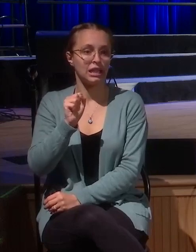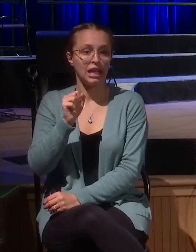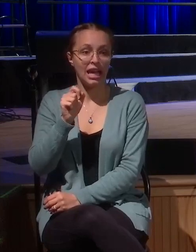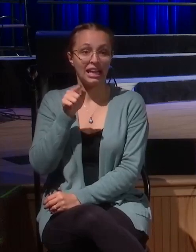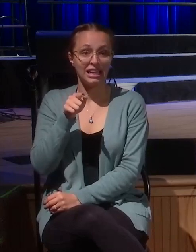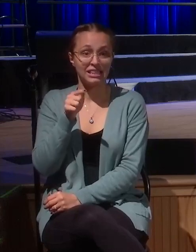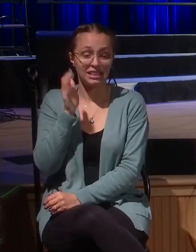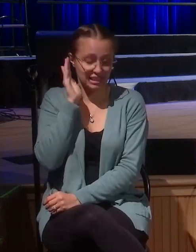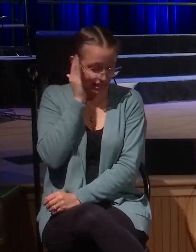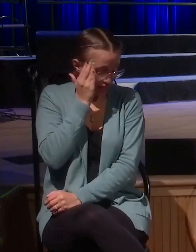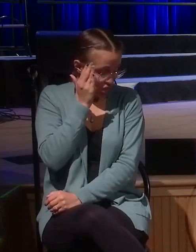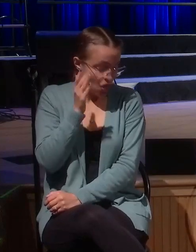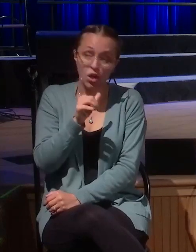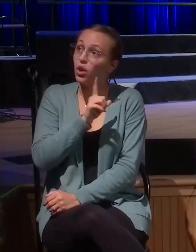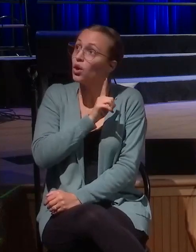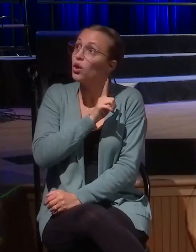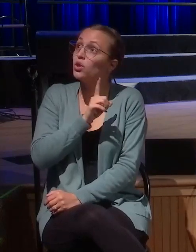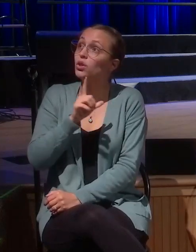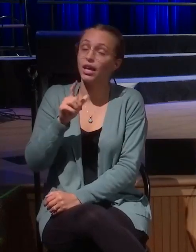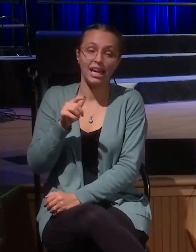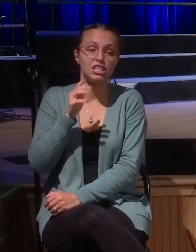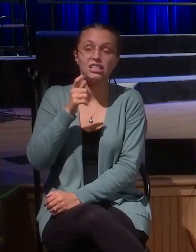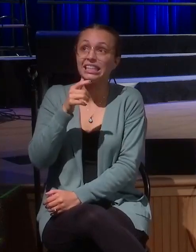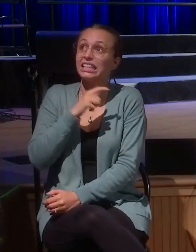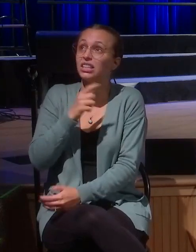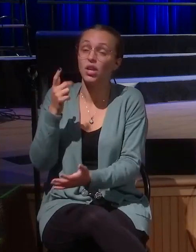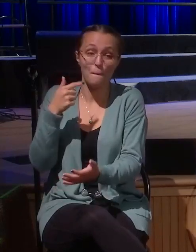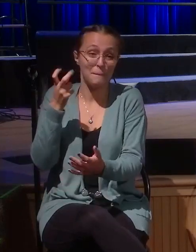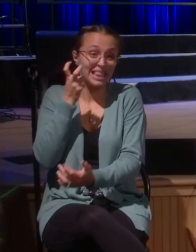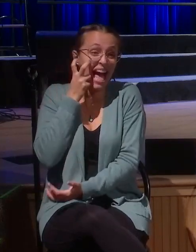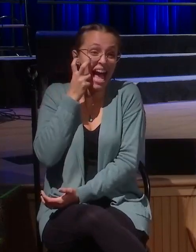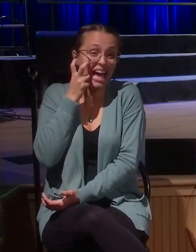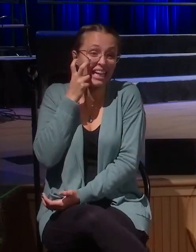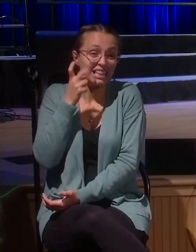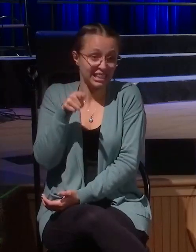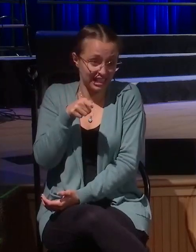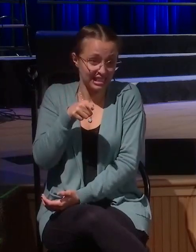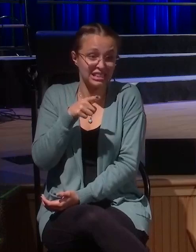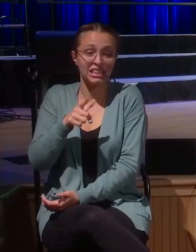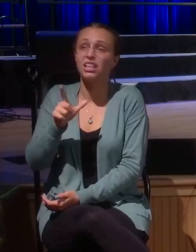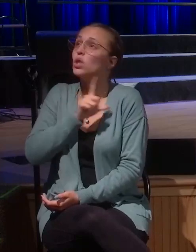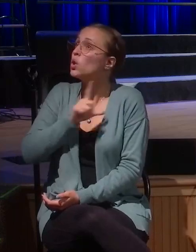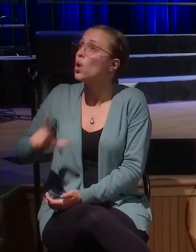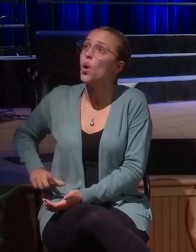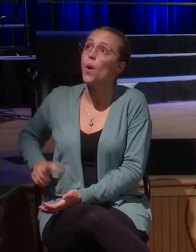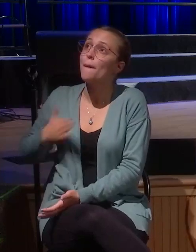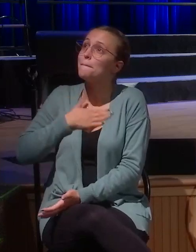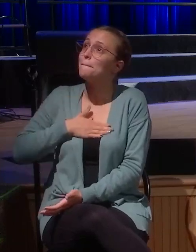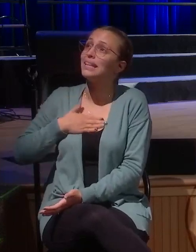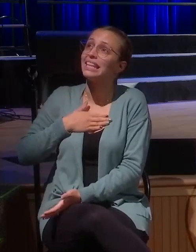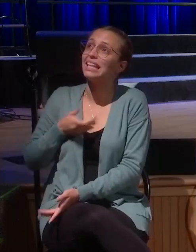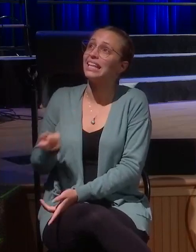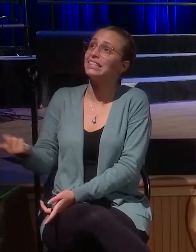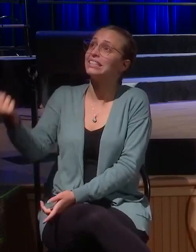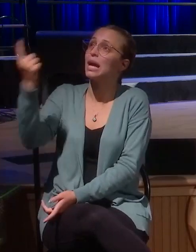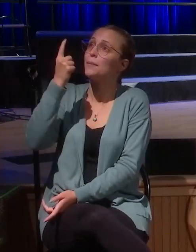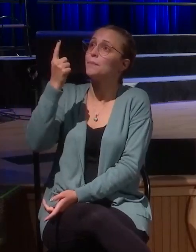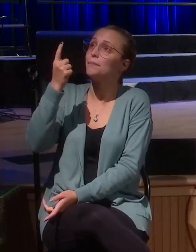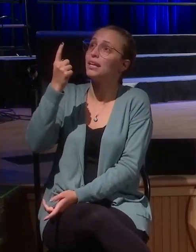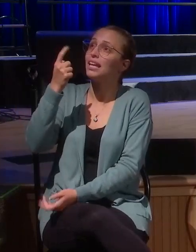have mercy on me. I want to see. We have the parable of the tax collector. Then we have the little children coming to God, coming to Jesus.